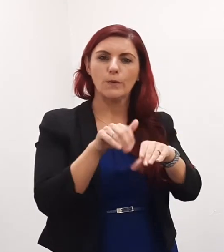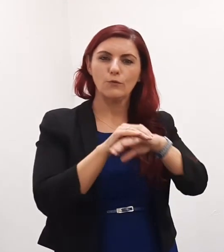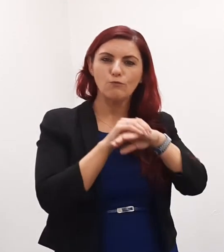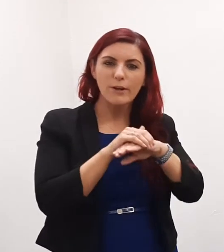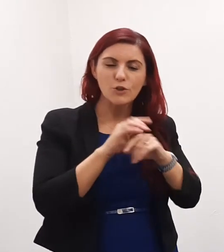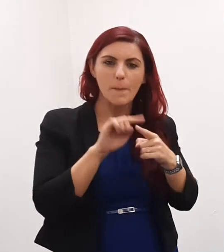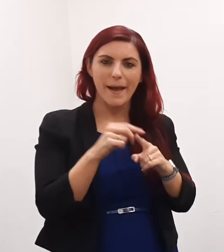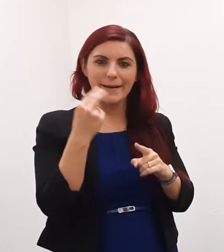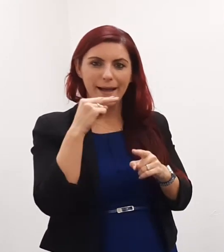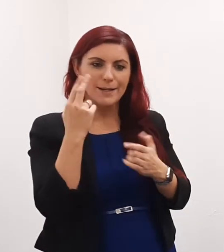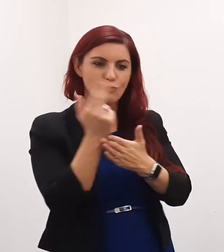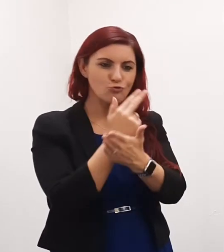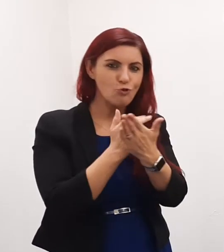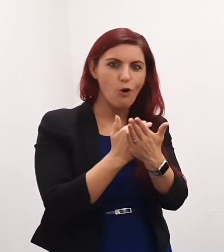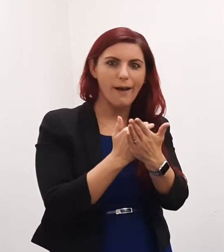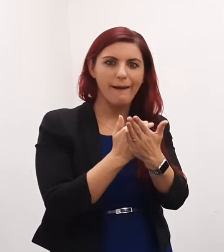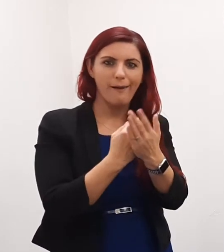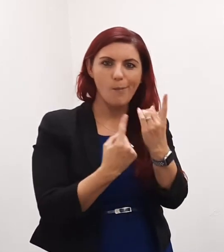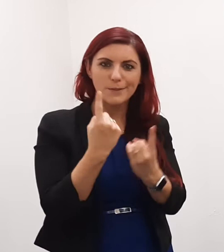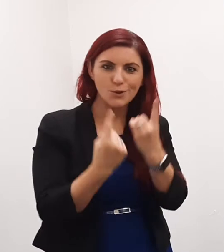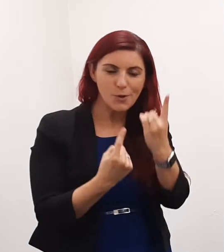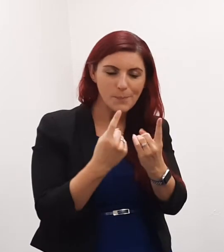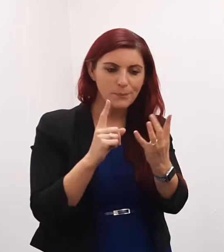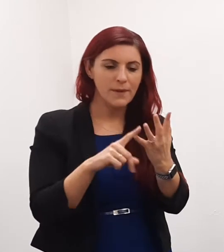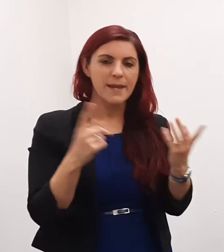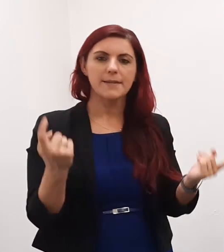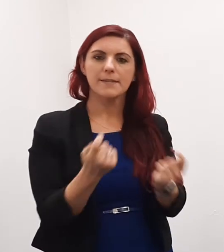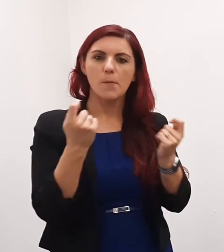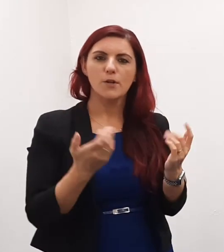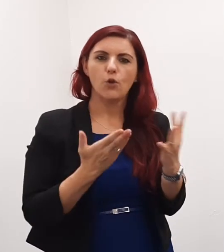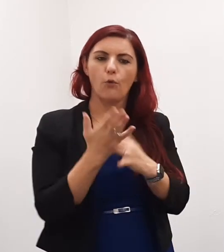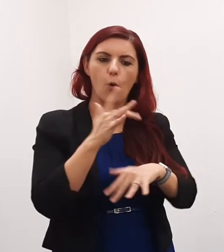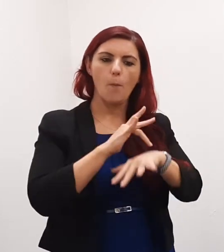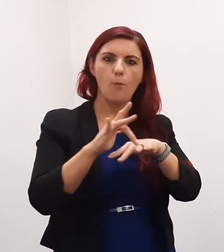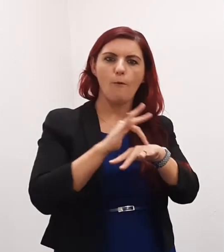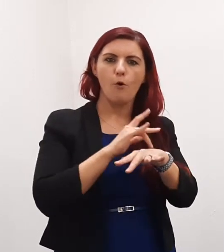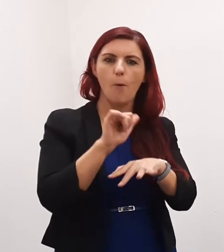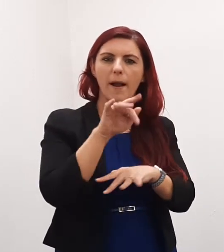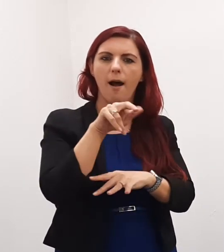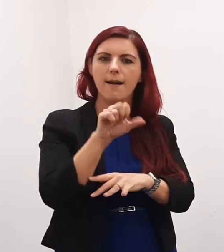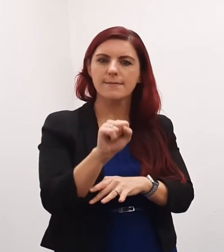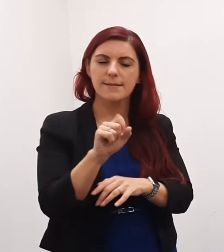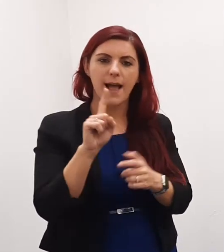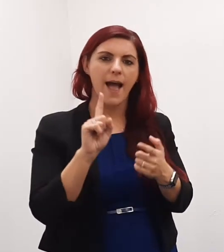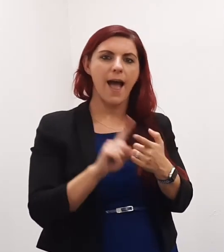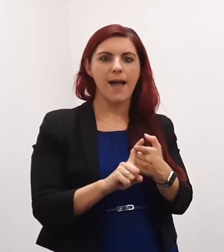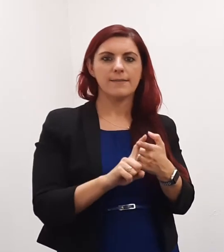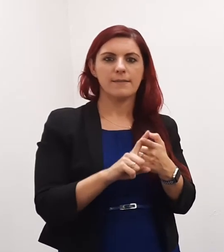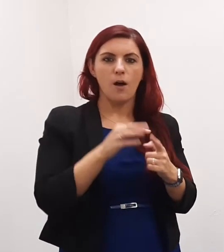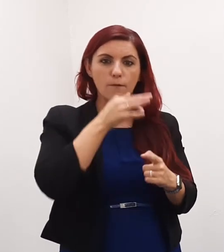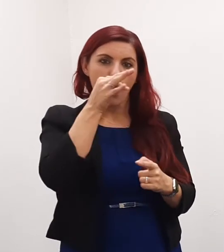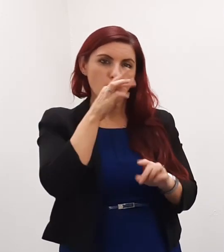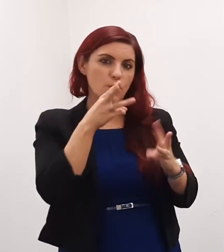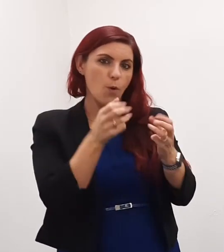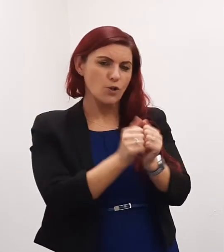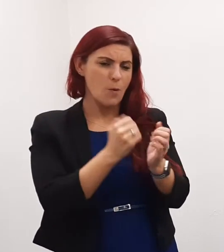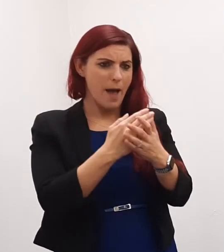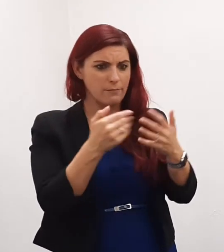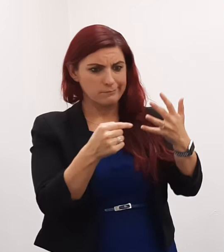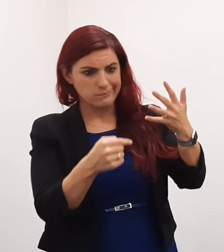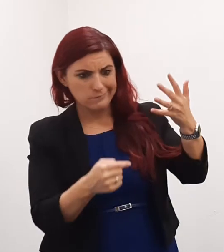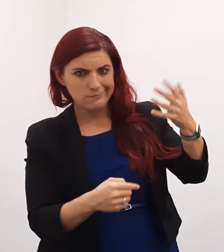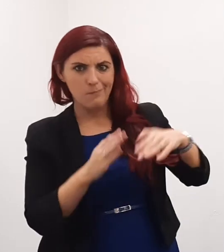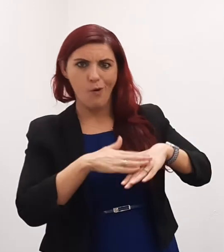kindness drawing arts competition, celebration through the performing arts and flower tree workshops as well as lots more.